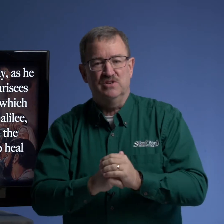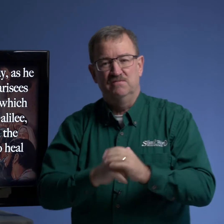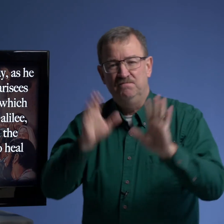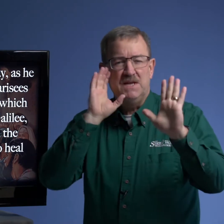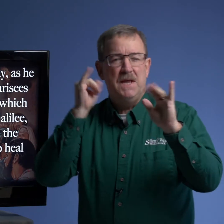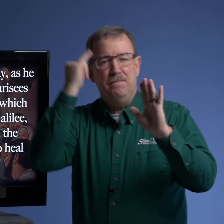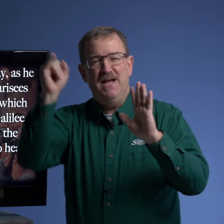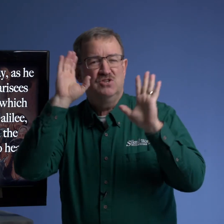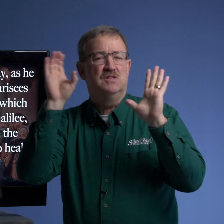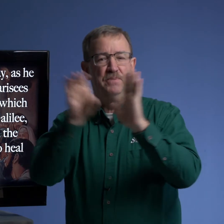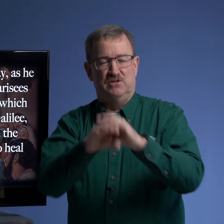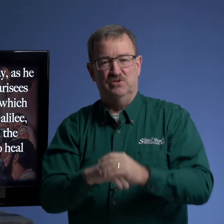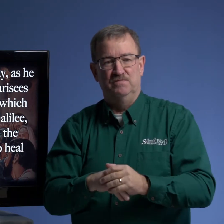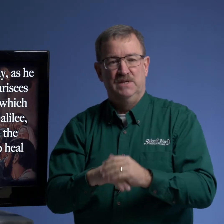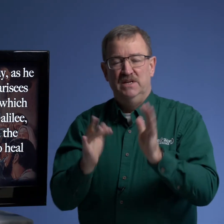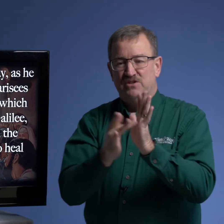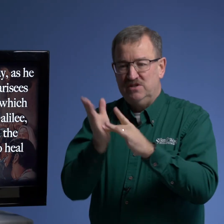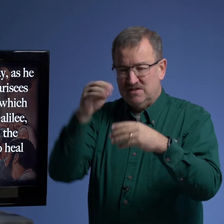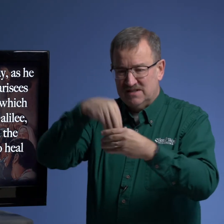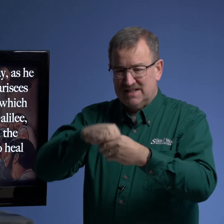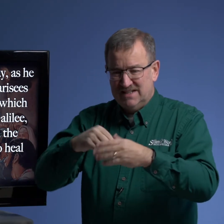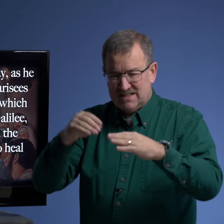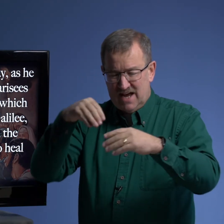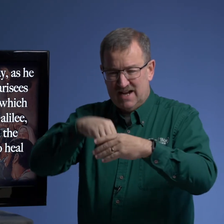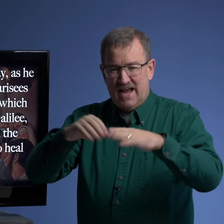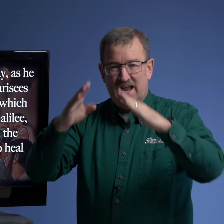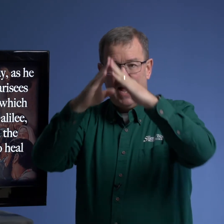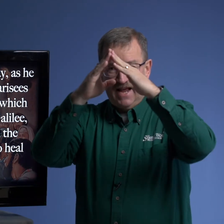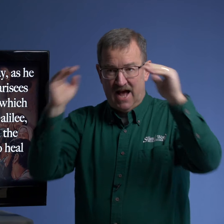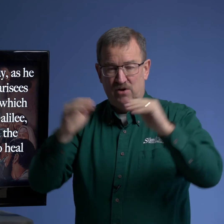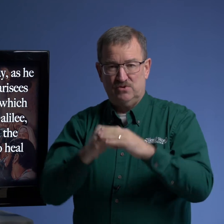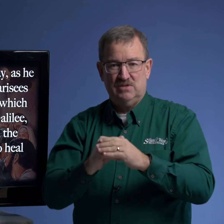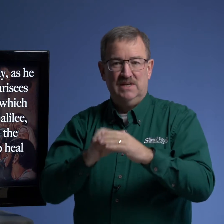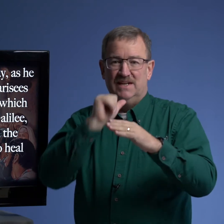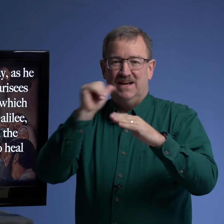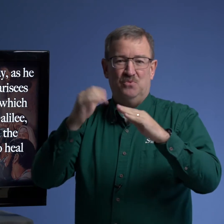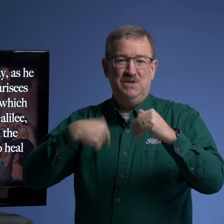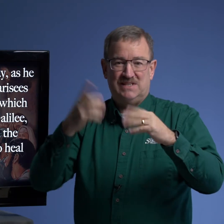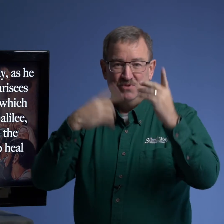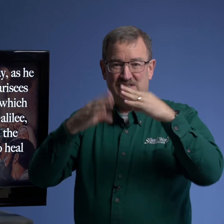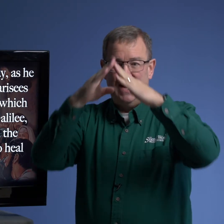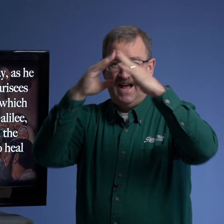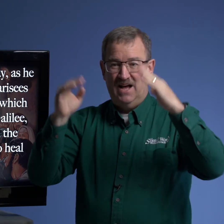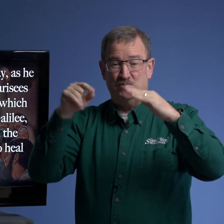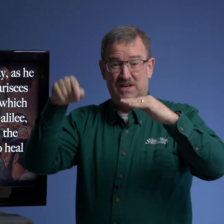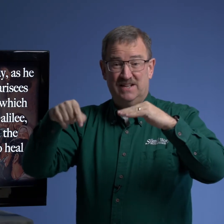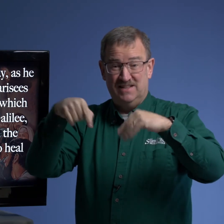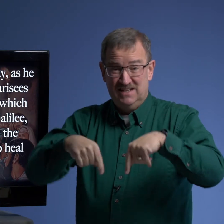imagine the picture jesus is inside a a house now we we sign house but in these